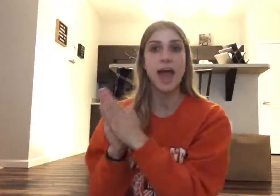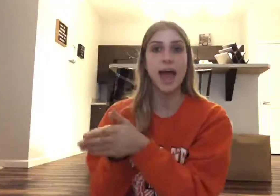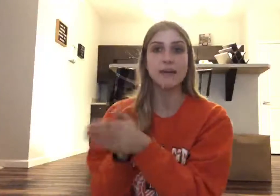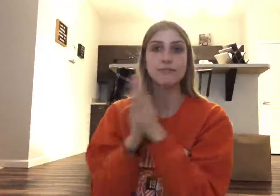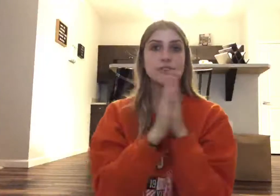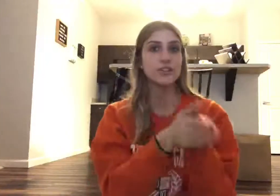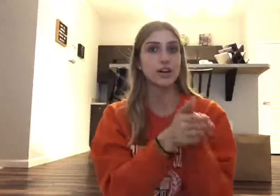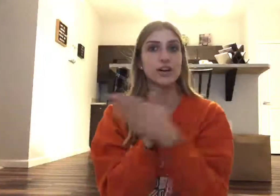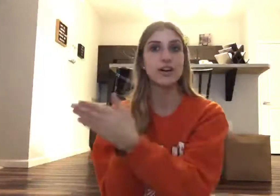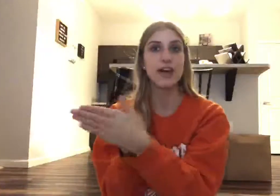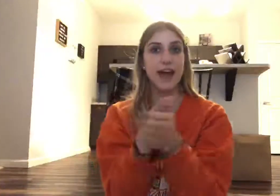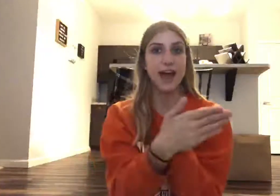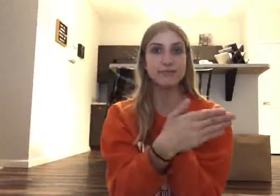After, after.